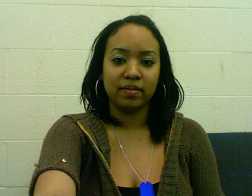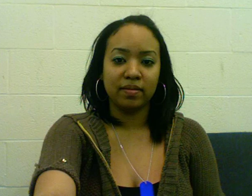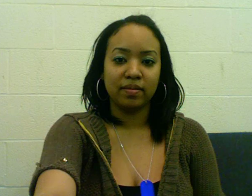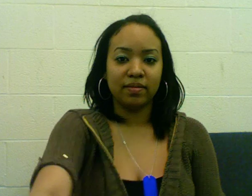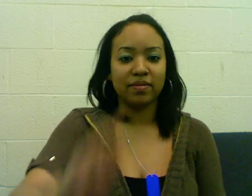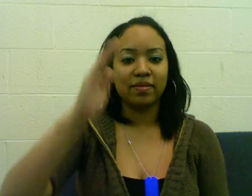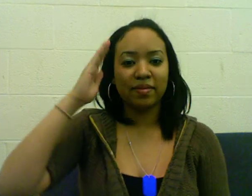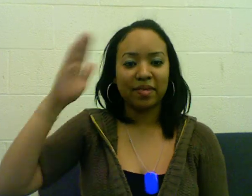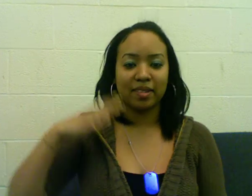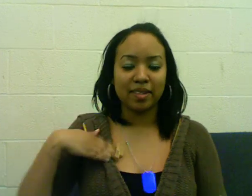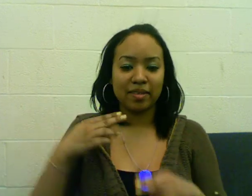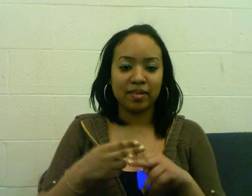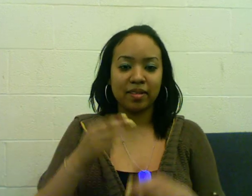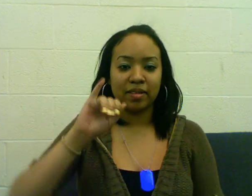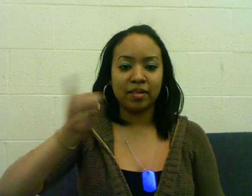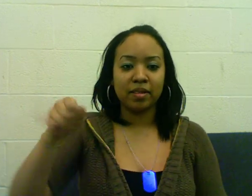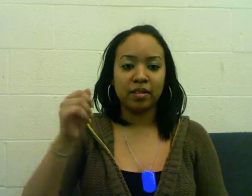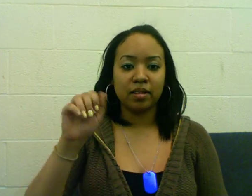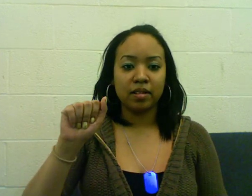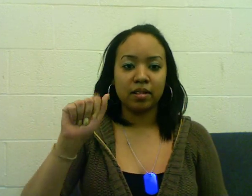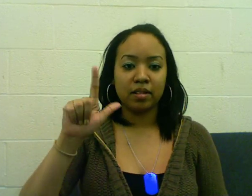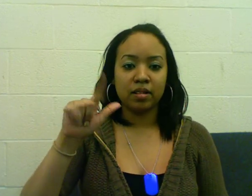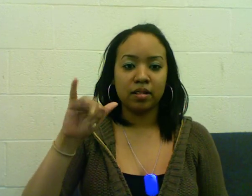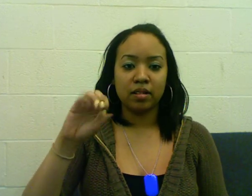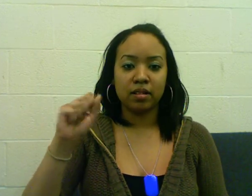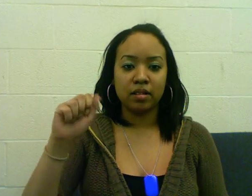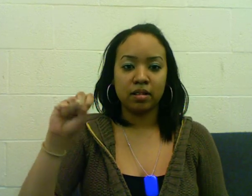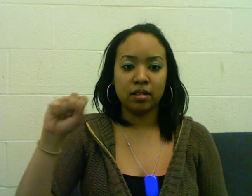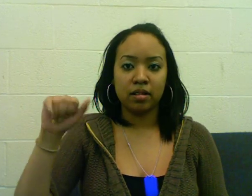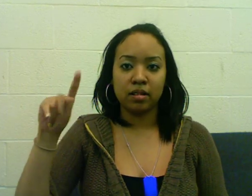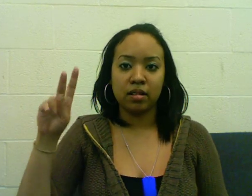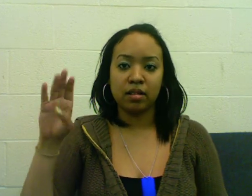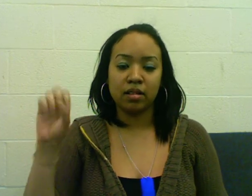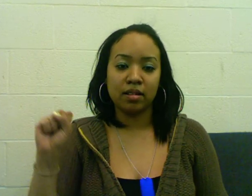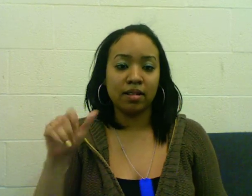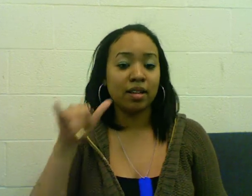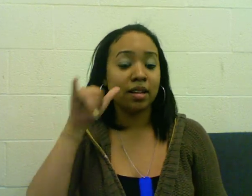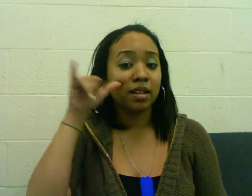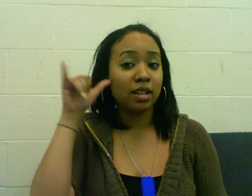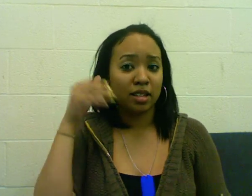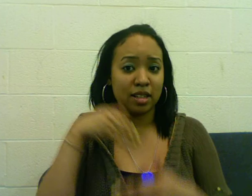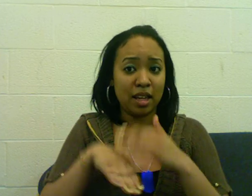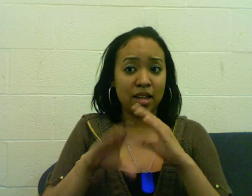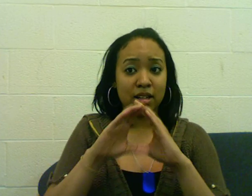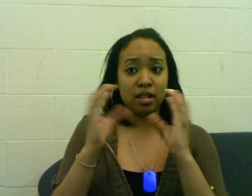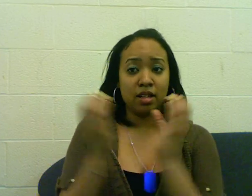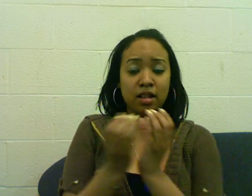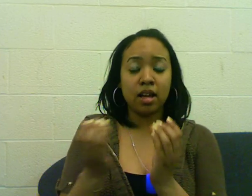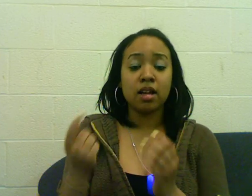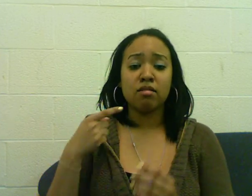I forgot how to spell it. B-A-N-A-N-A-N-N Do you know who this is?